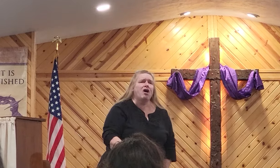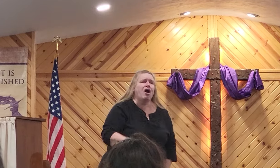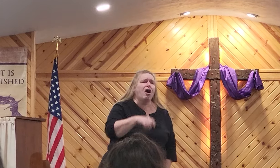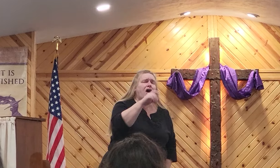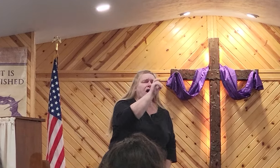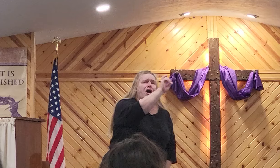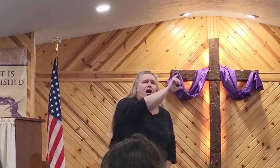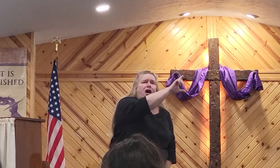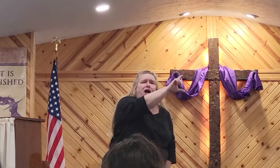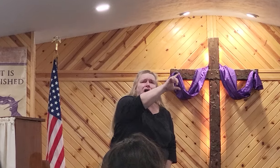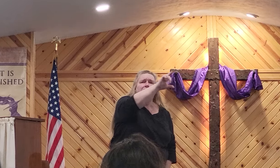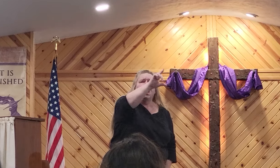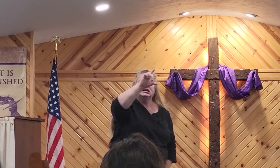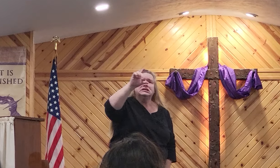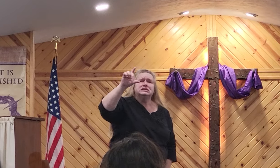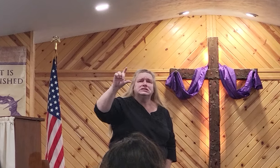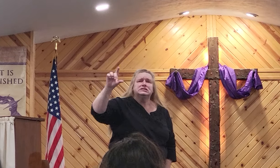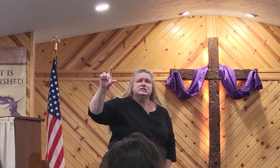cross.